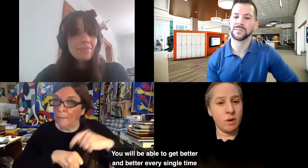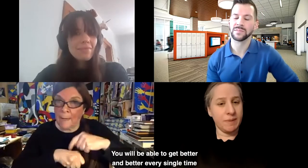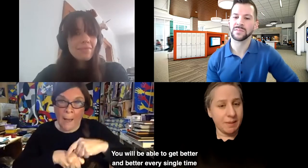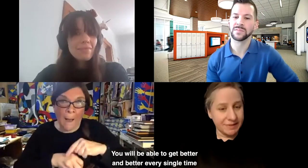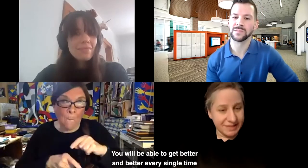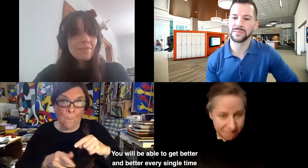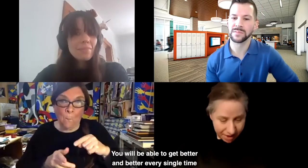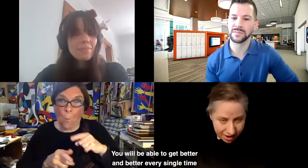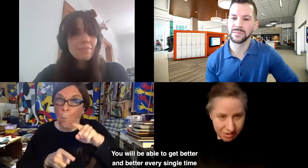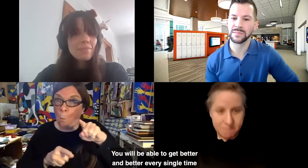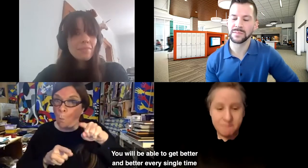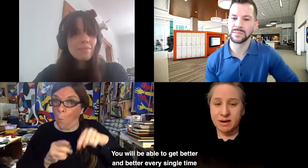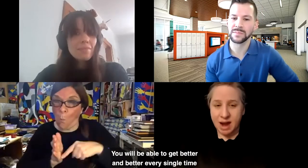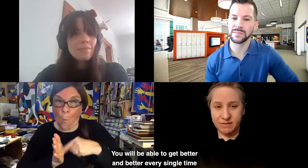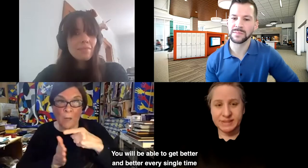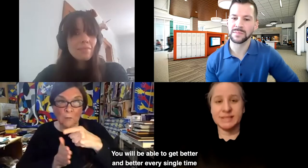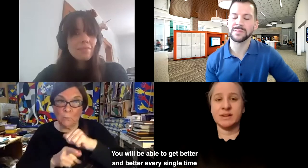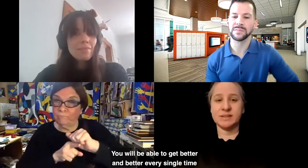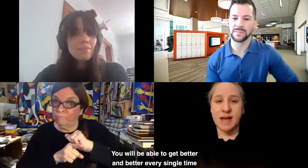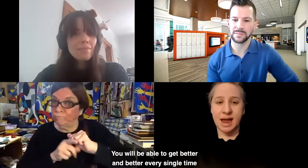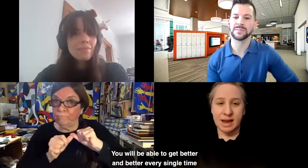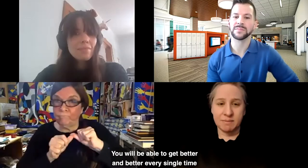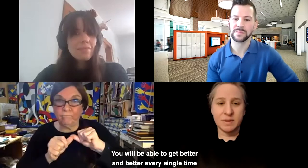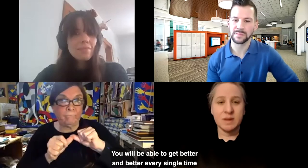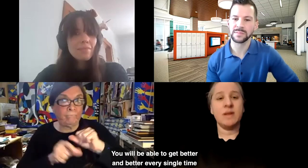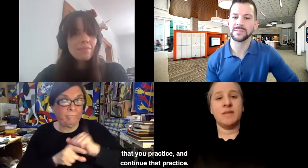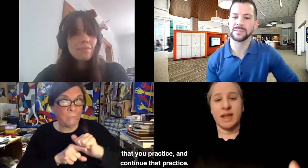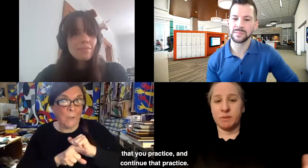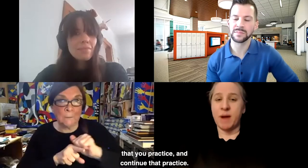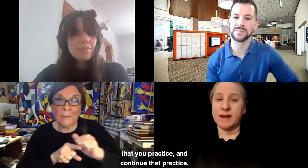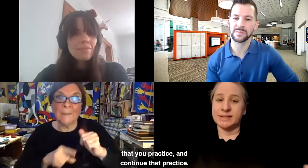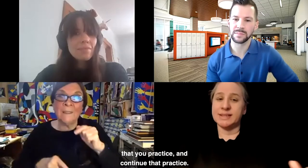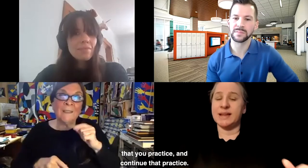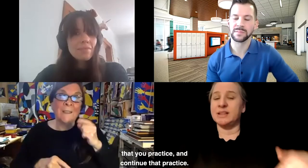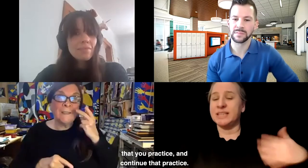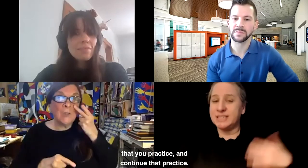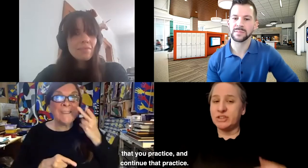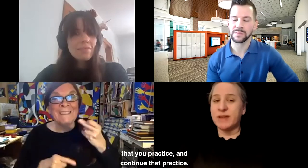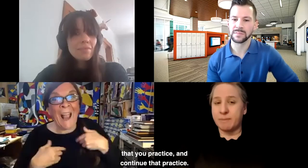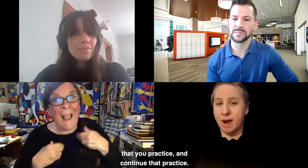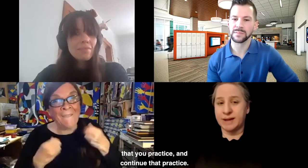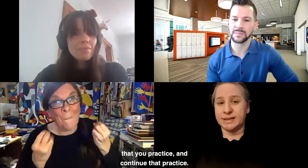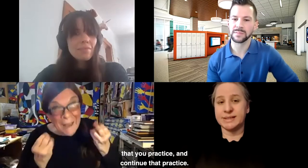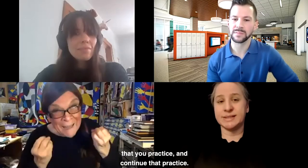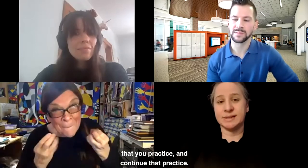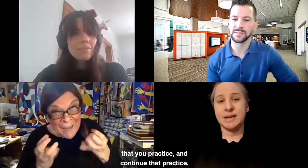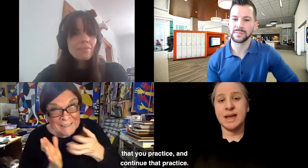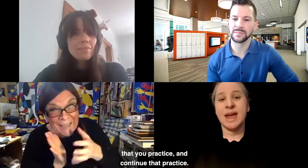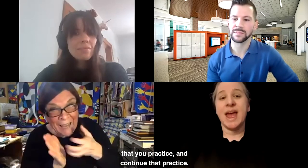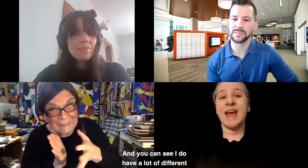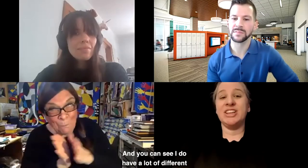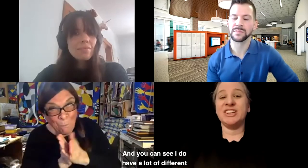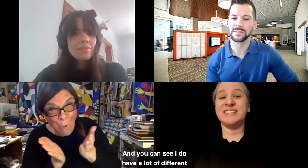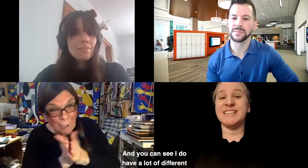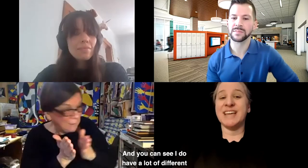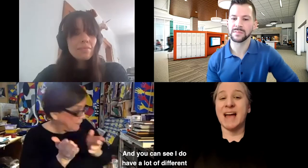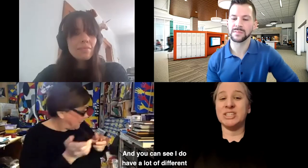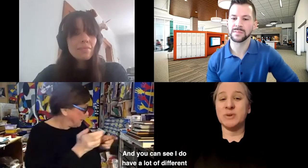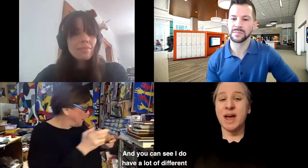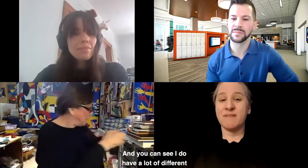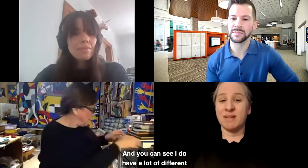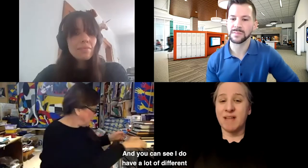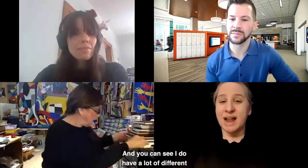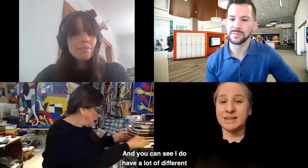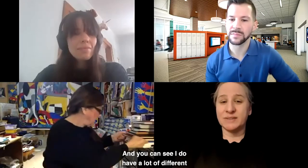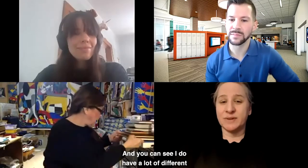You will be able to get better and better every single time that you practice and continue that practice. And you can see, I